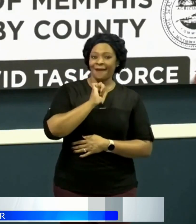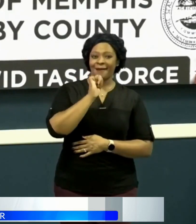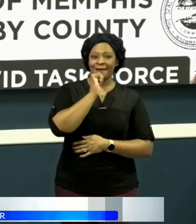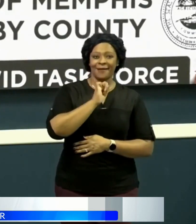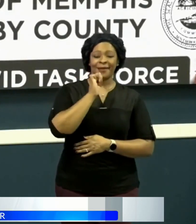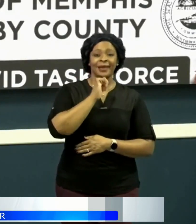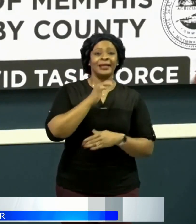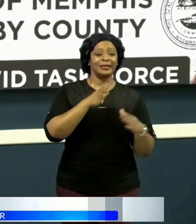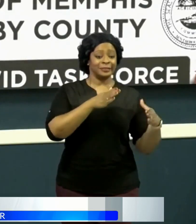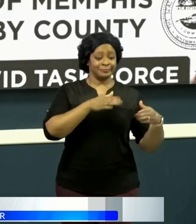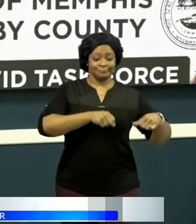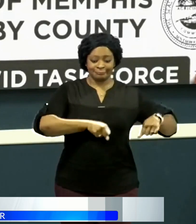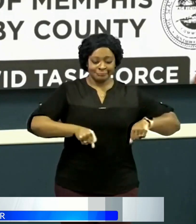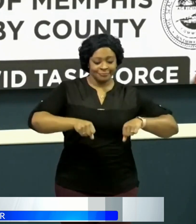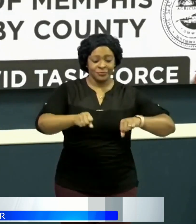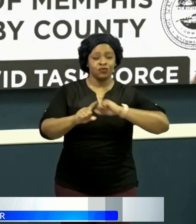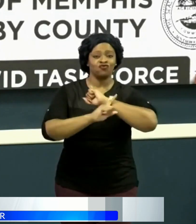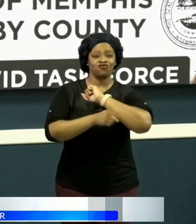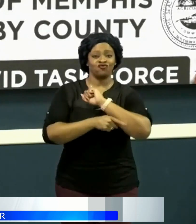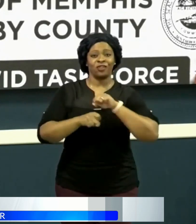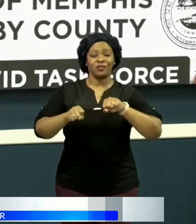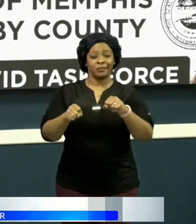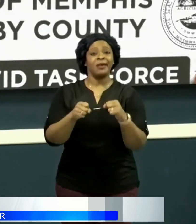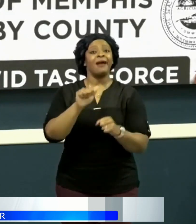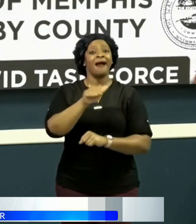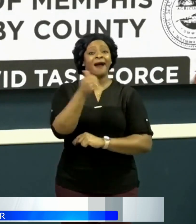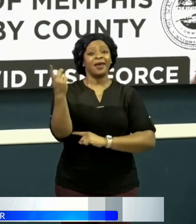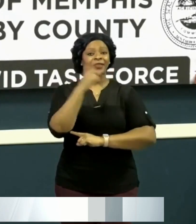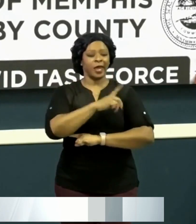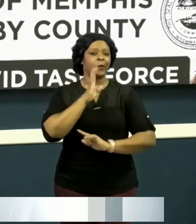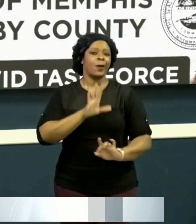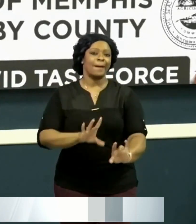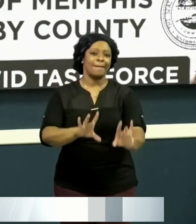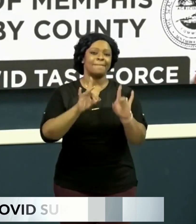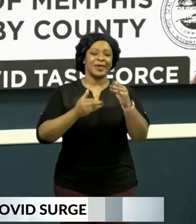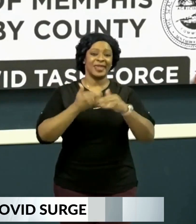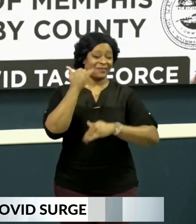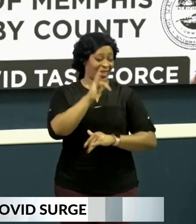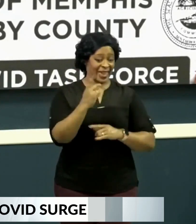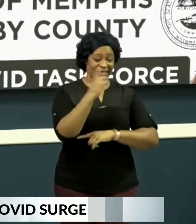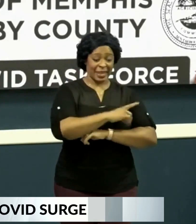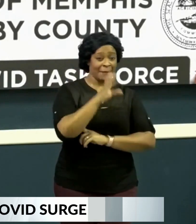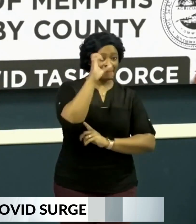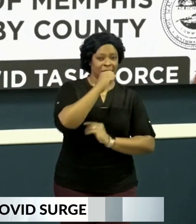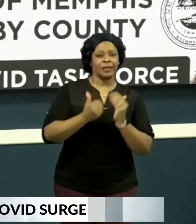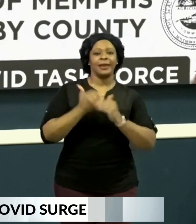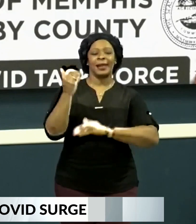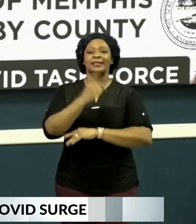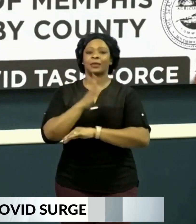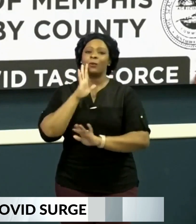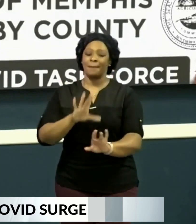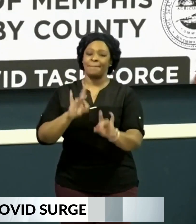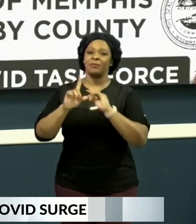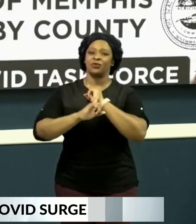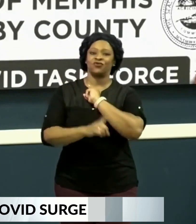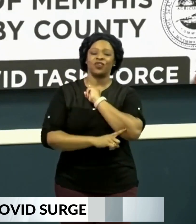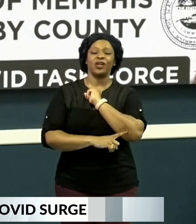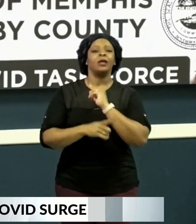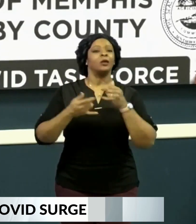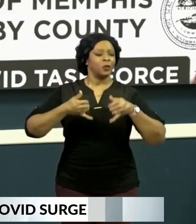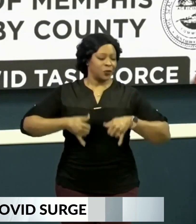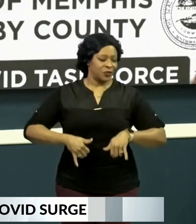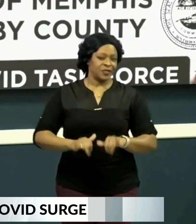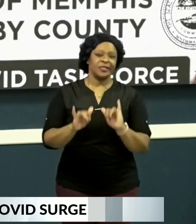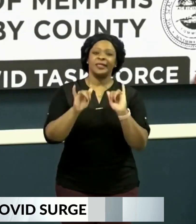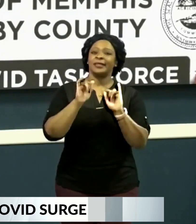your can to the curb. And if it's not collected on your day, we will try to be back the very next day to pick that up. But we will come by and get it.